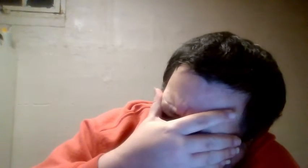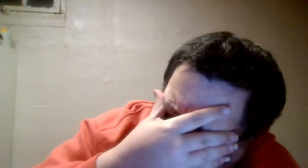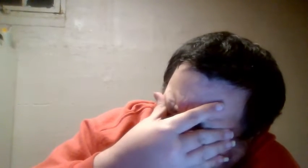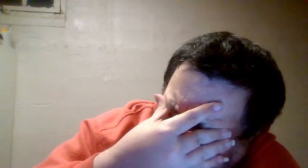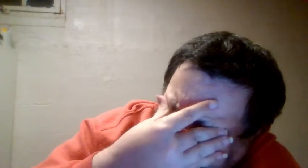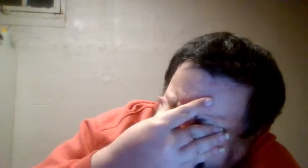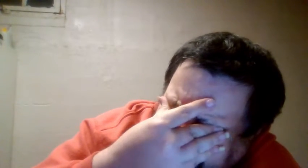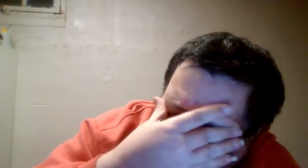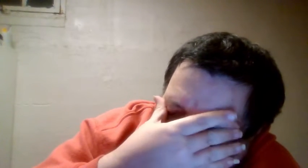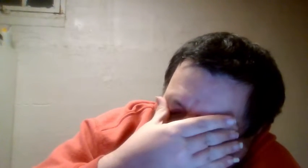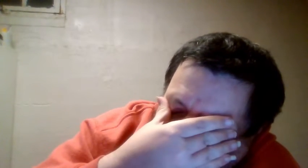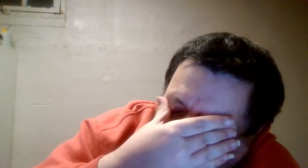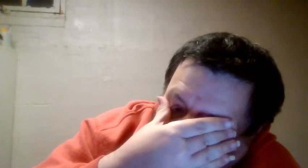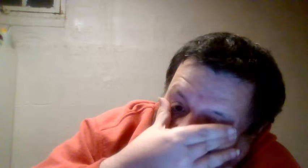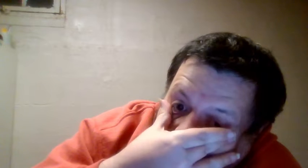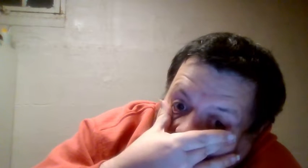Oh, God, this is so stupid.